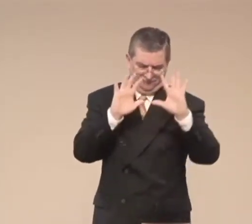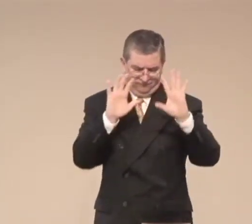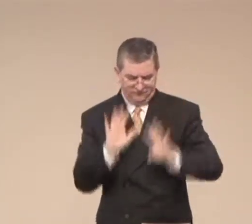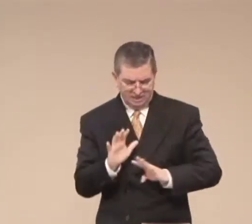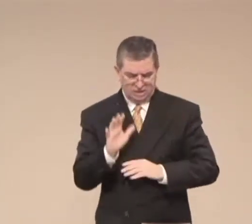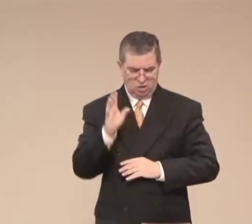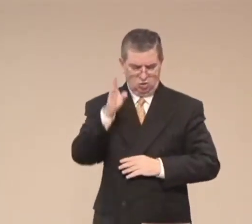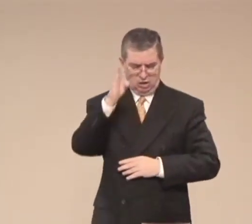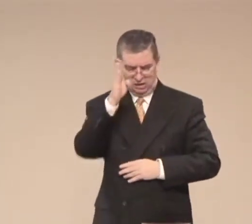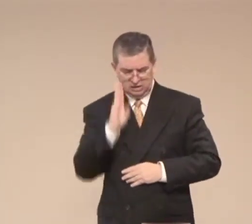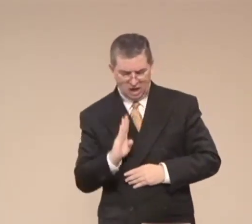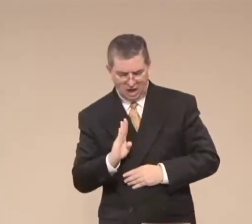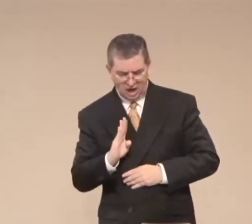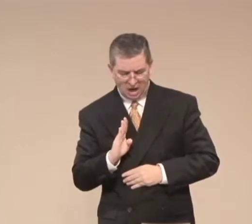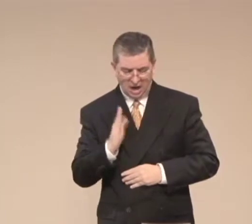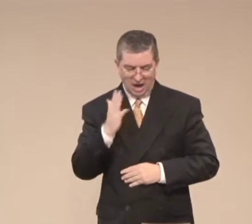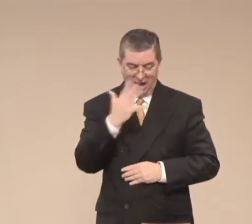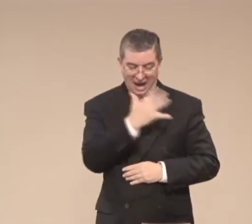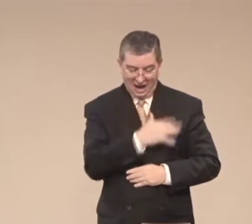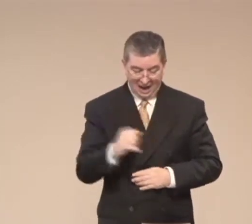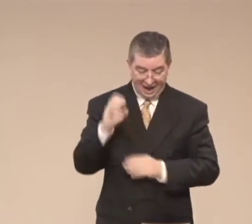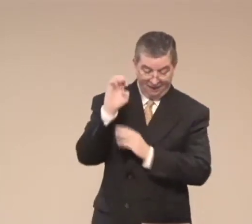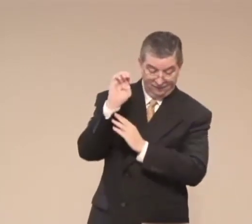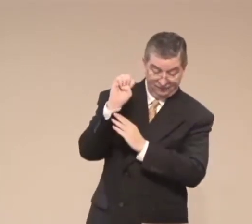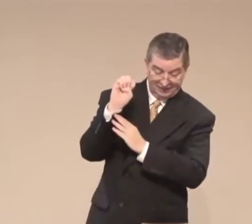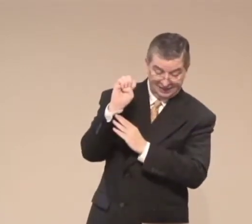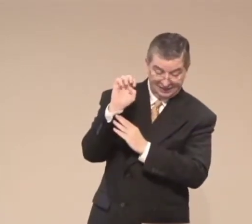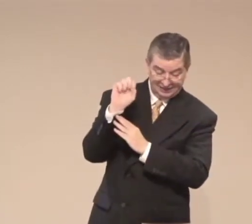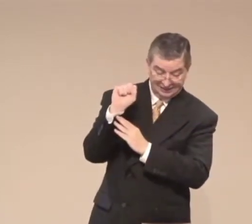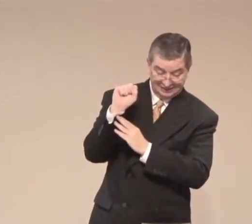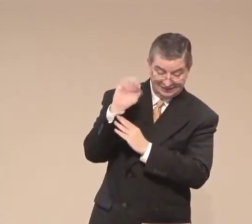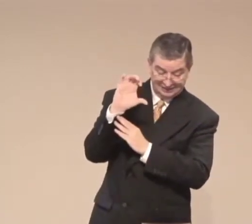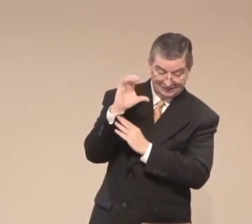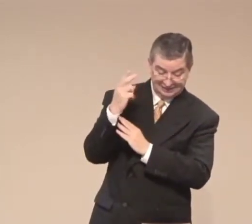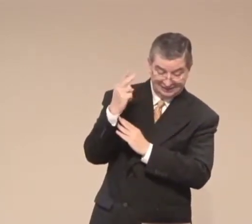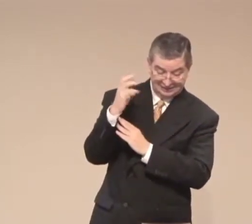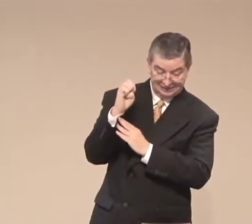And one that feared God and ensued evil.